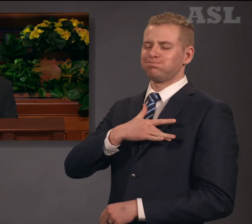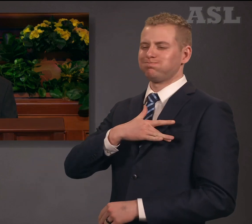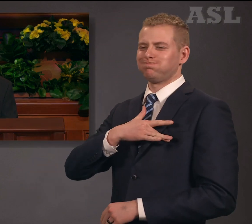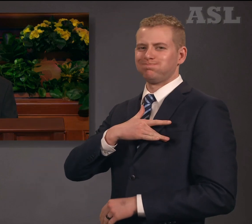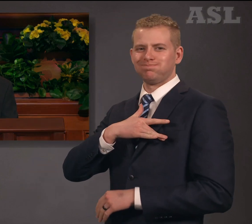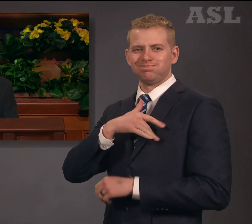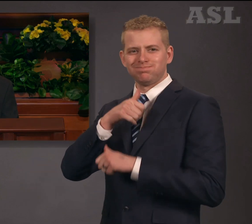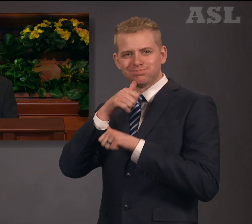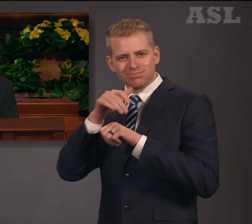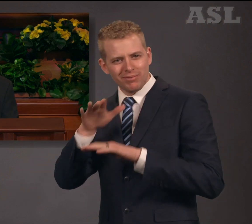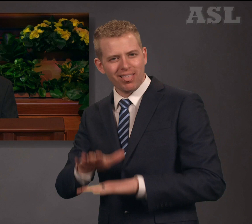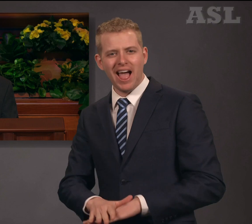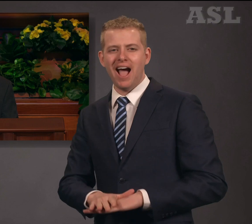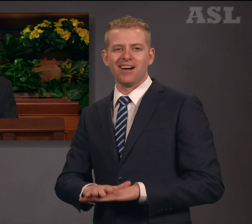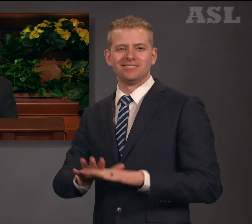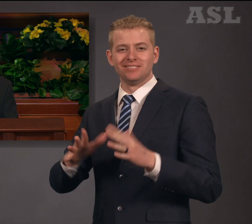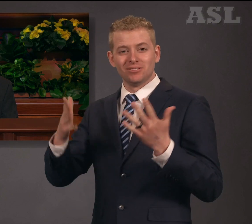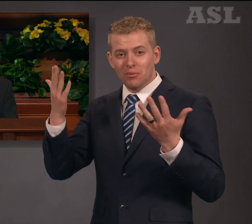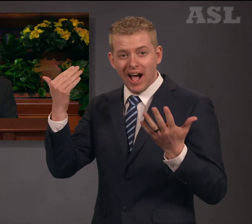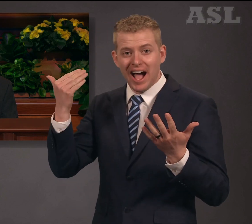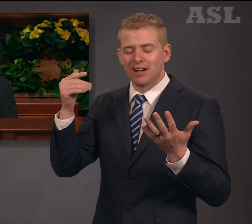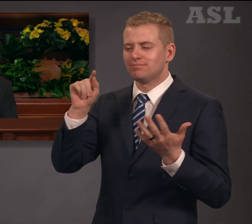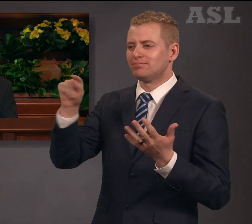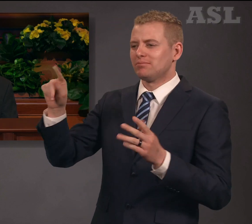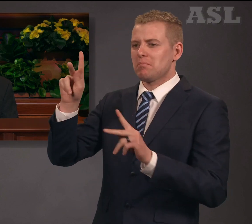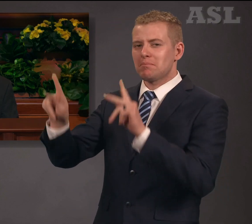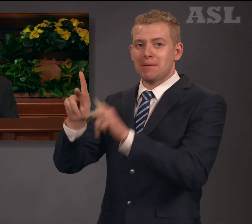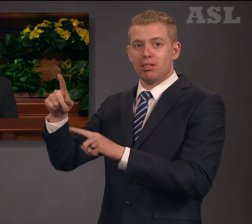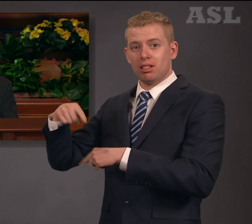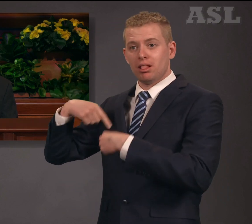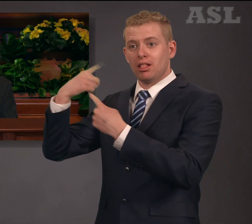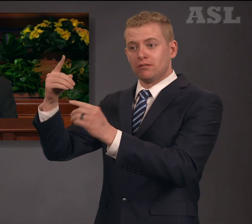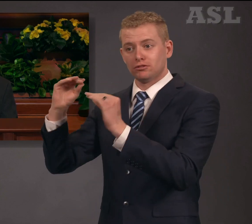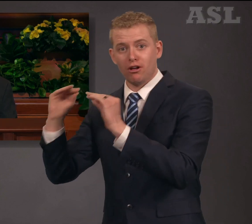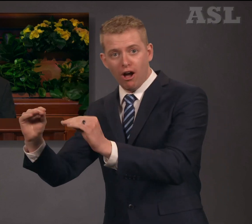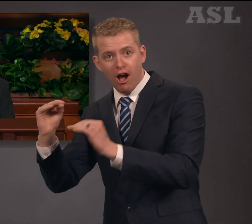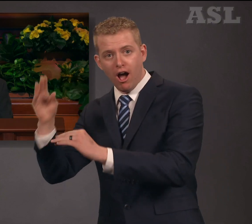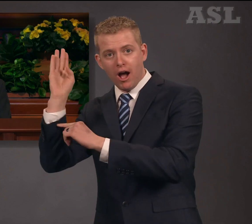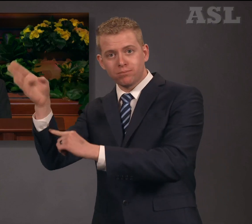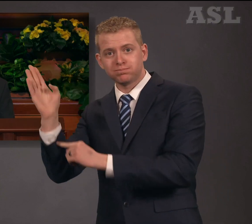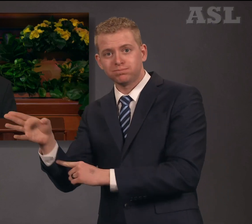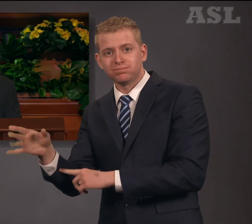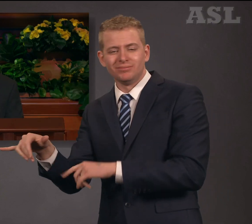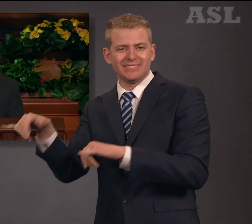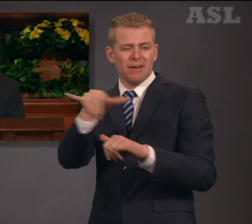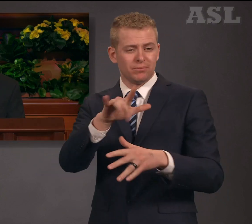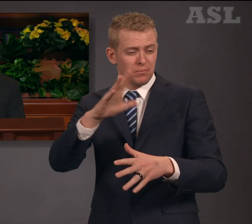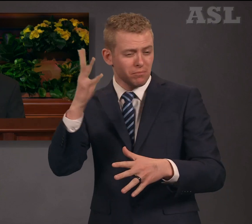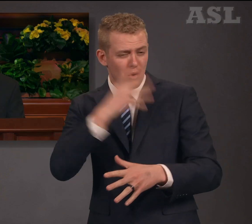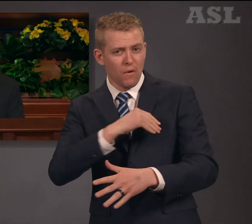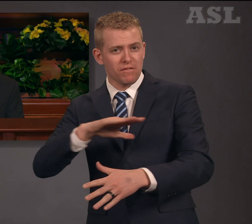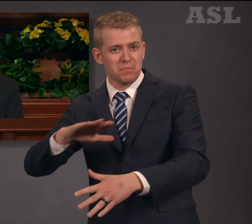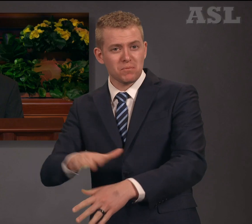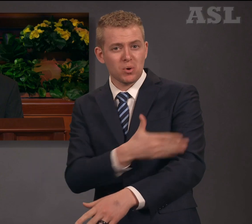and the beautiful music that have touched us in this opening session